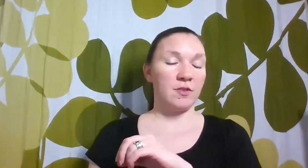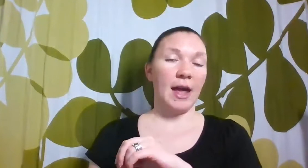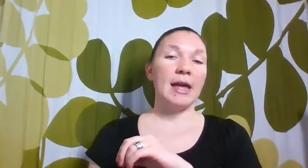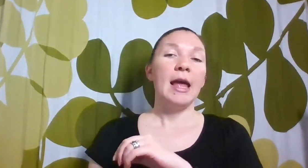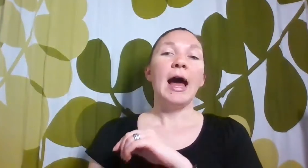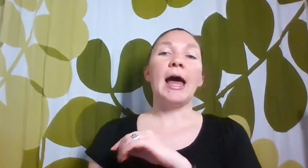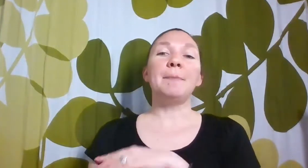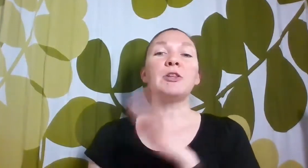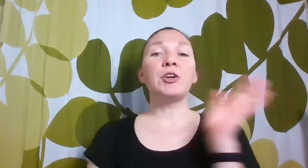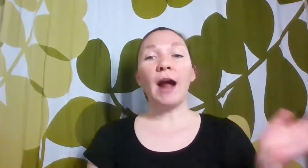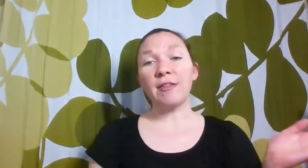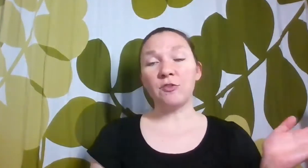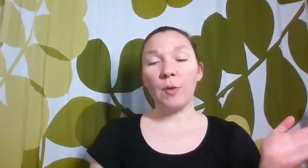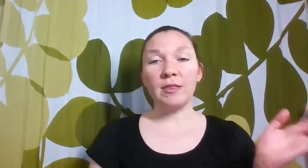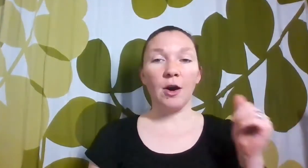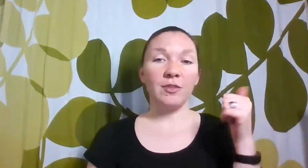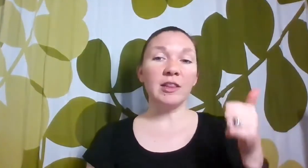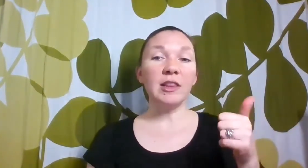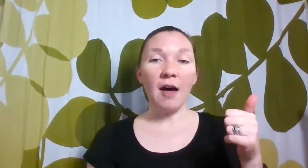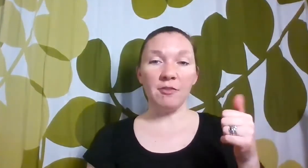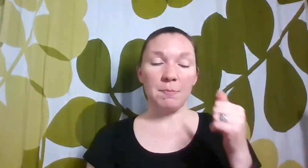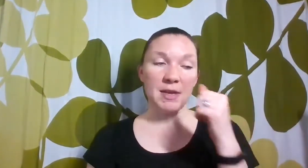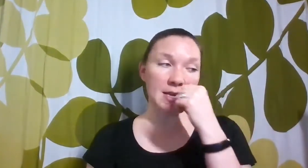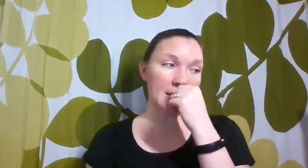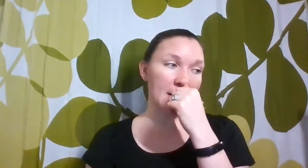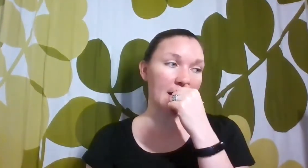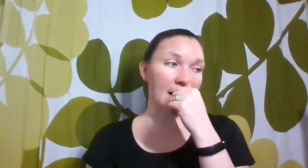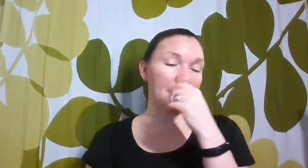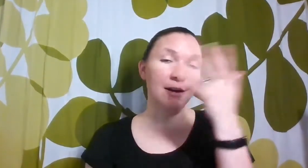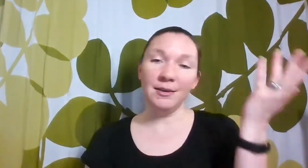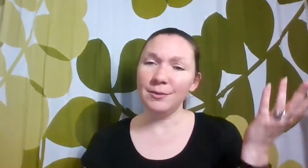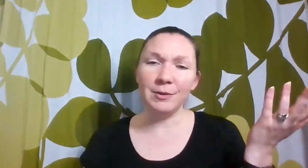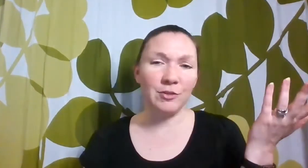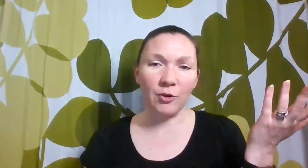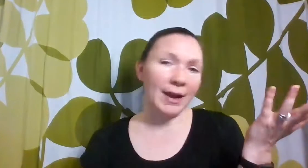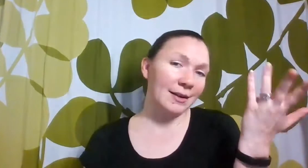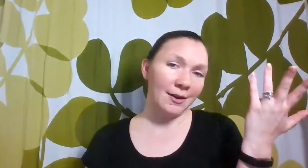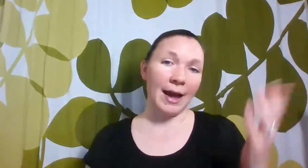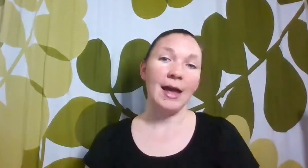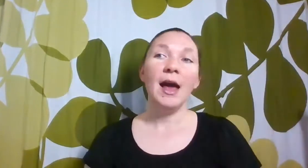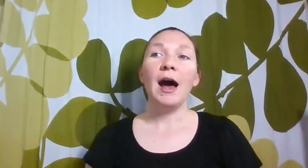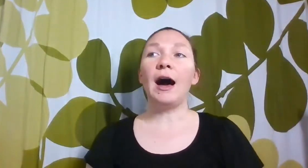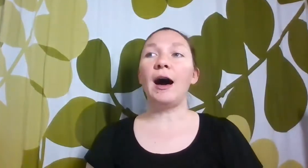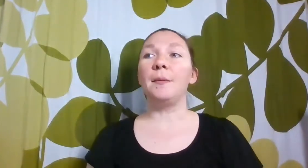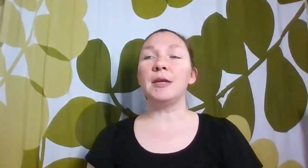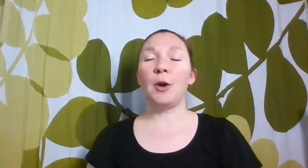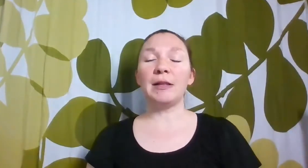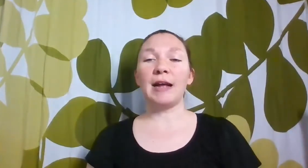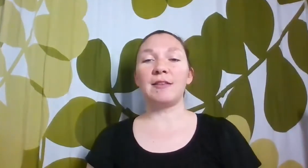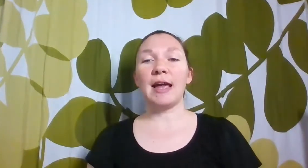day. And my learner has enjoyed those, loves PE, which is great. Okay. You know, but likes to get